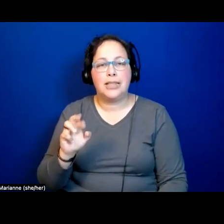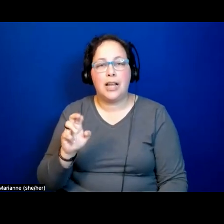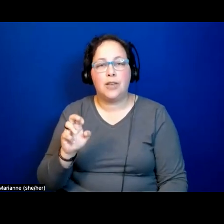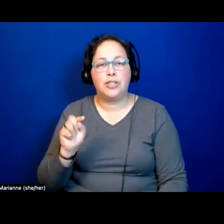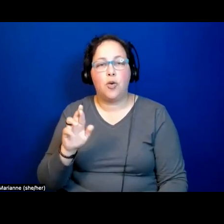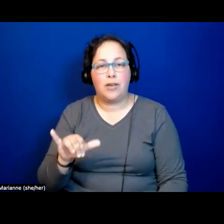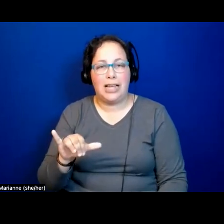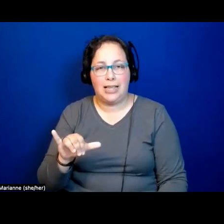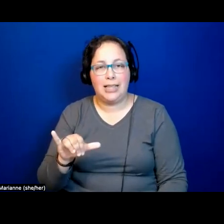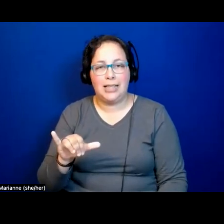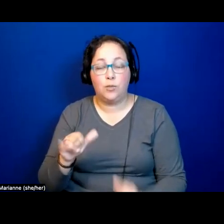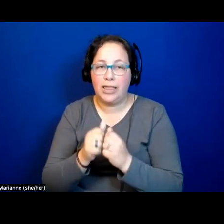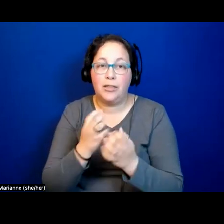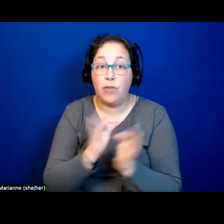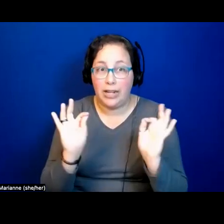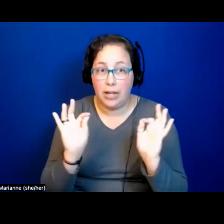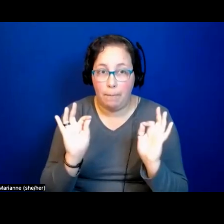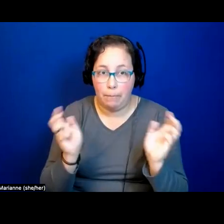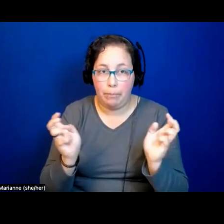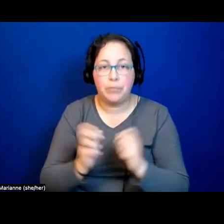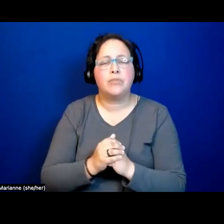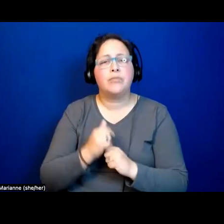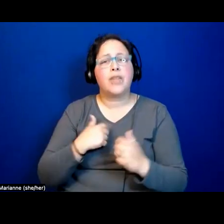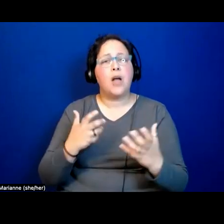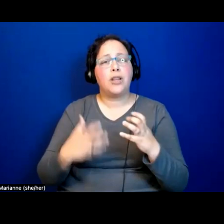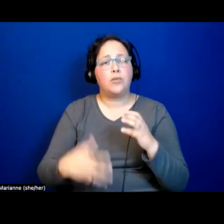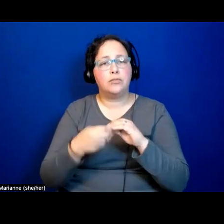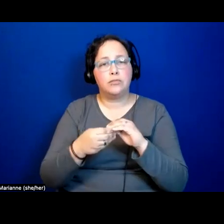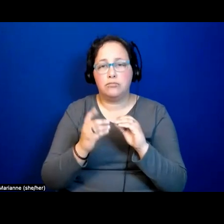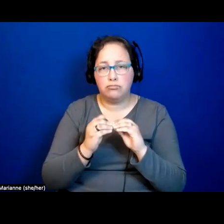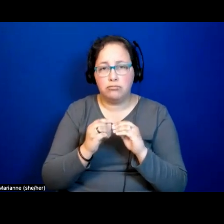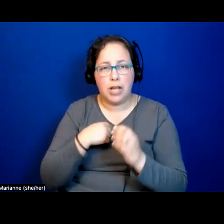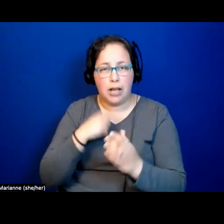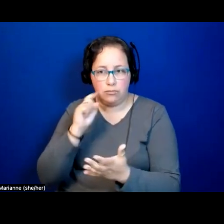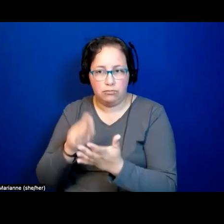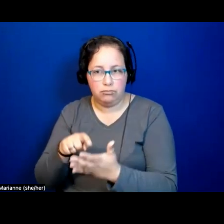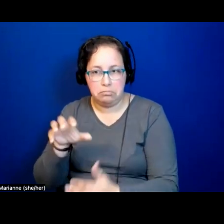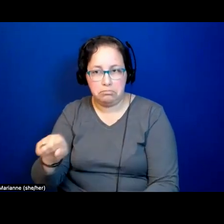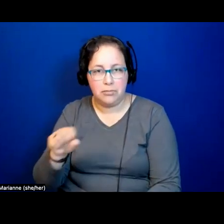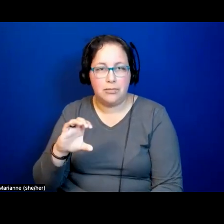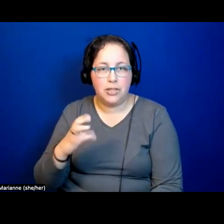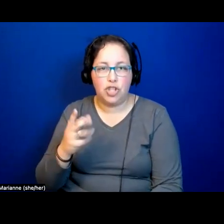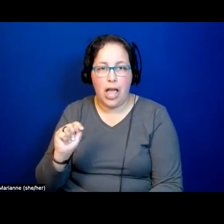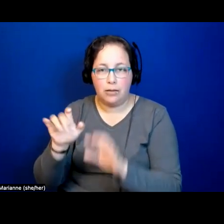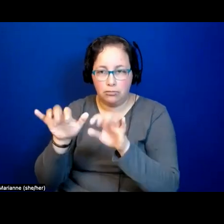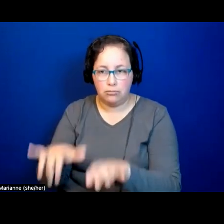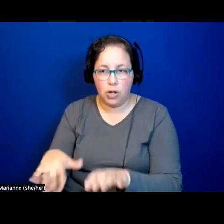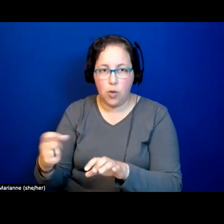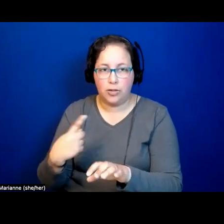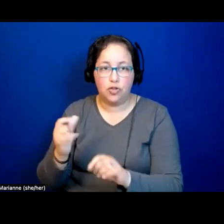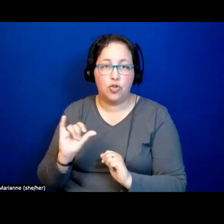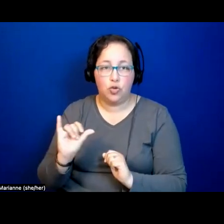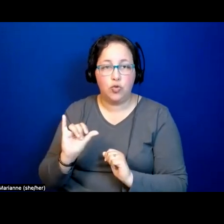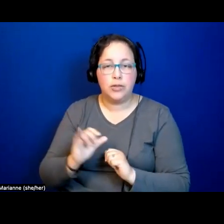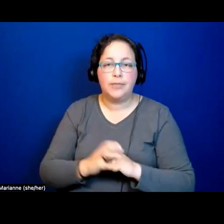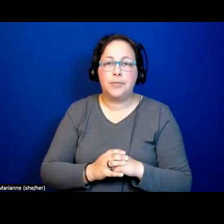of freedom. And I wanted to pick up on another tension that I also see in chat and in questions, which I also alluded to in